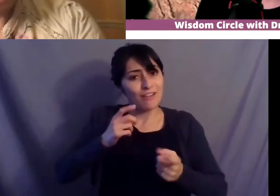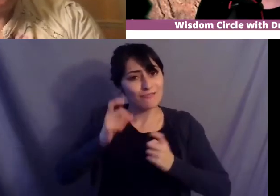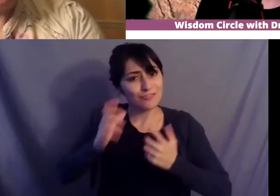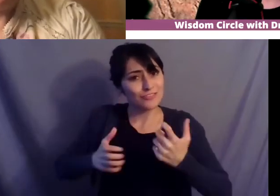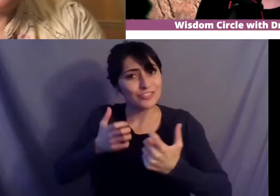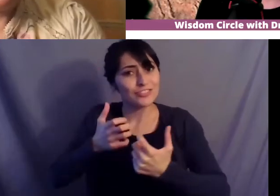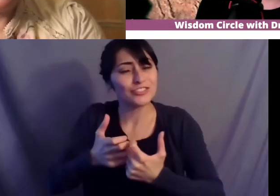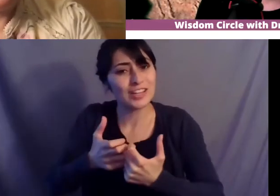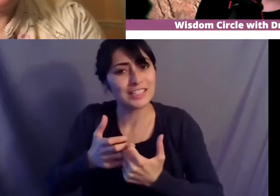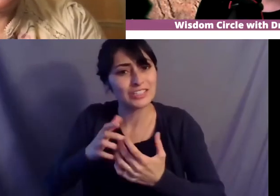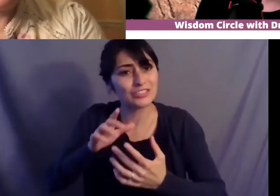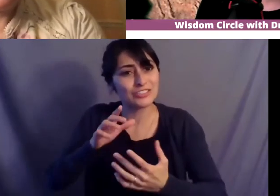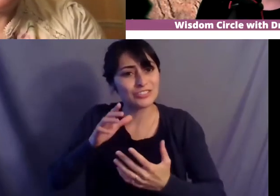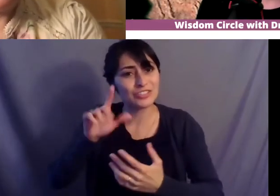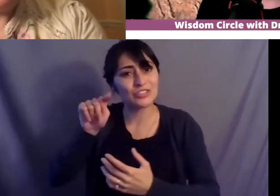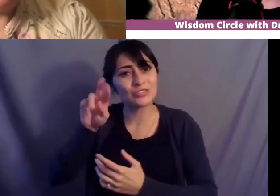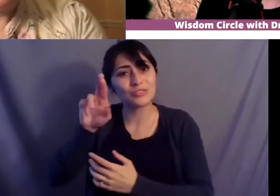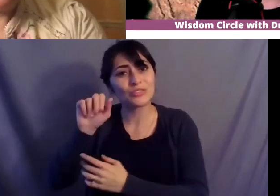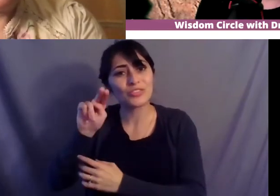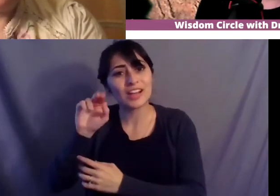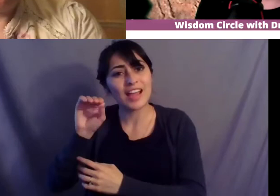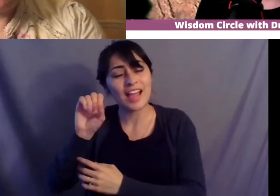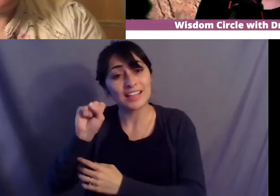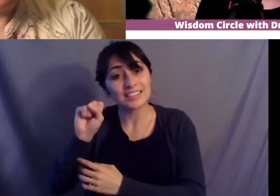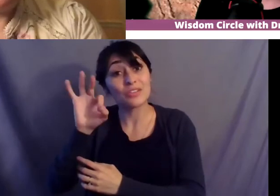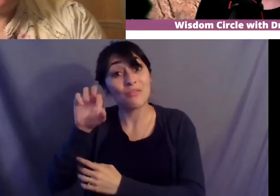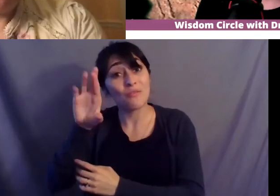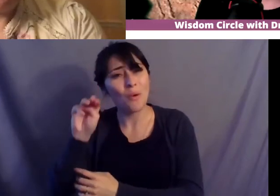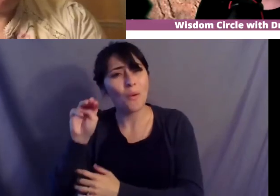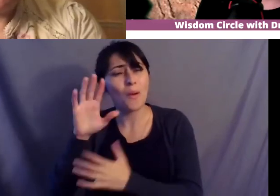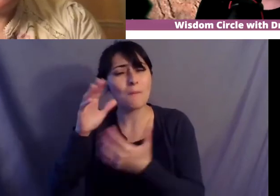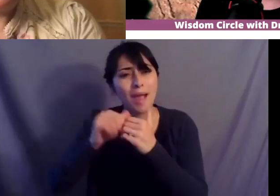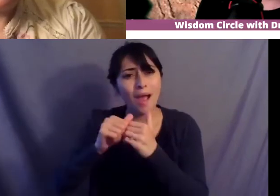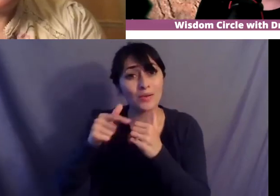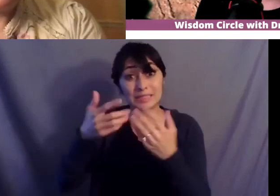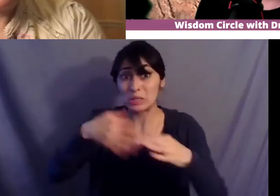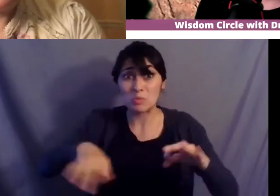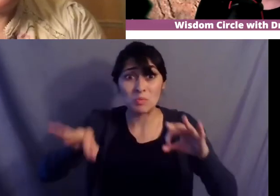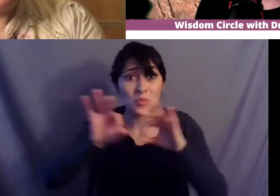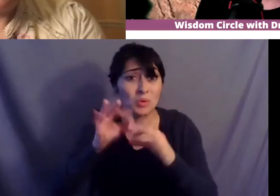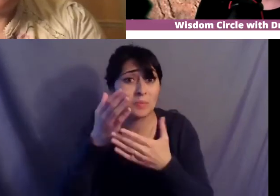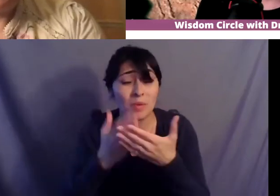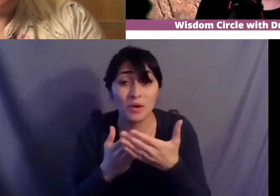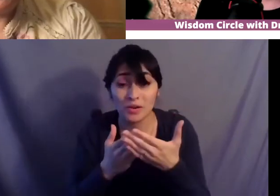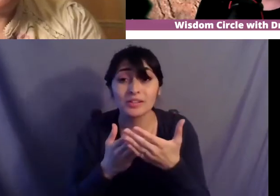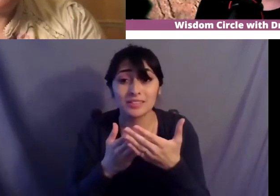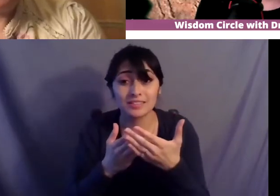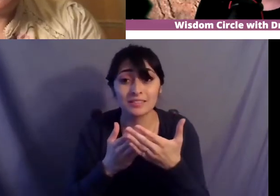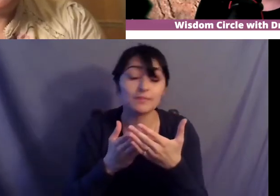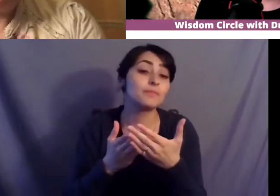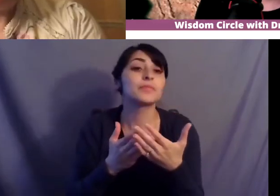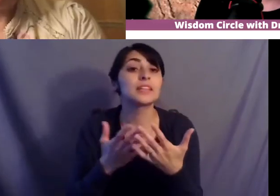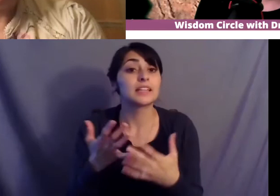transform i think that that's a that's such an important um piece is is that that we